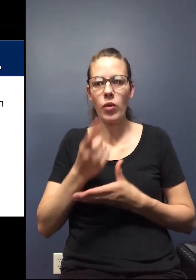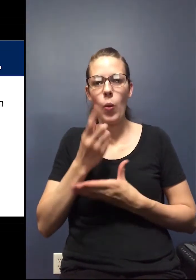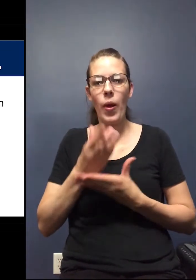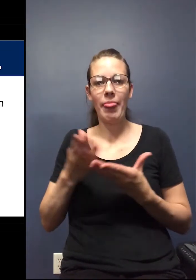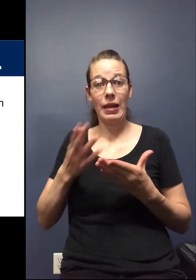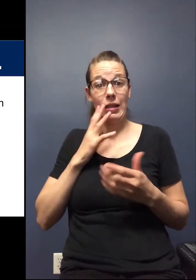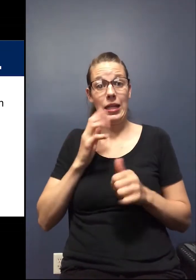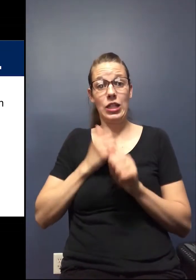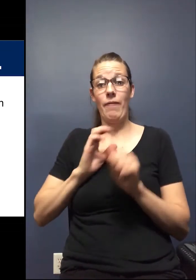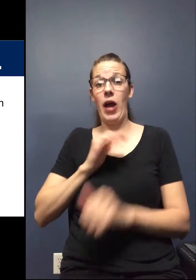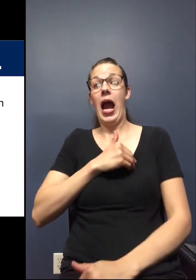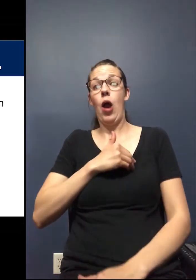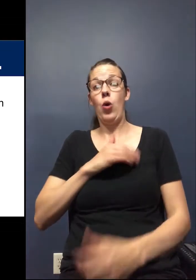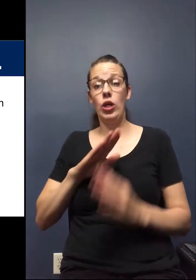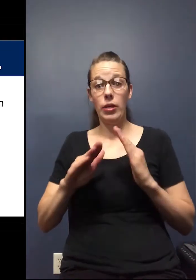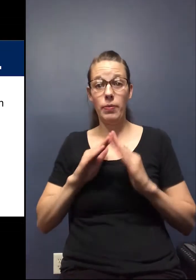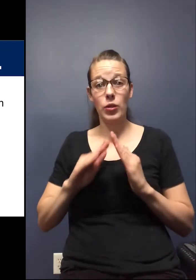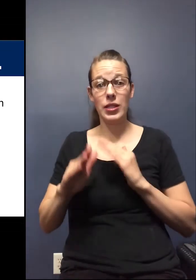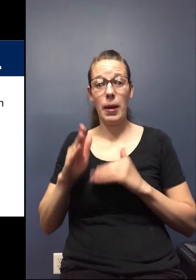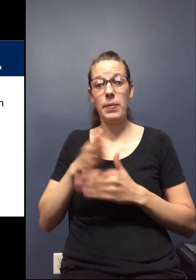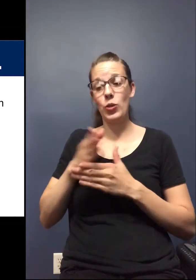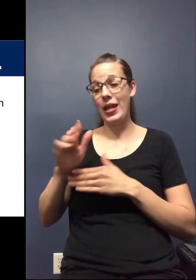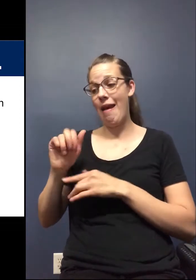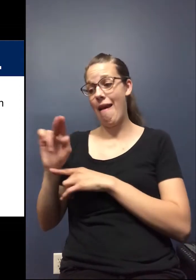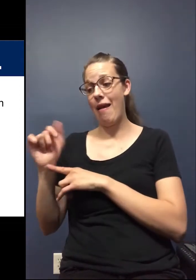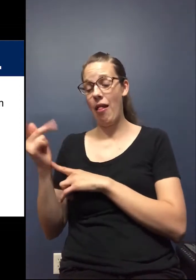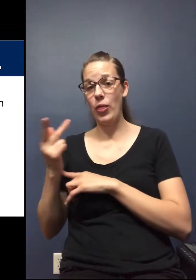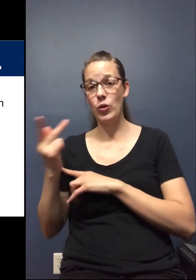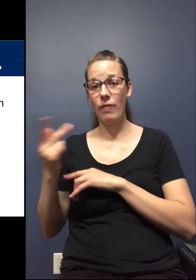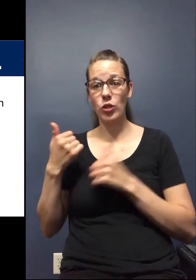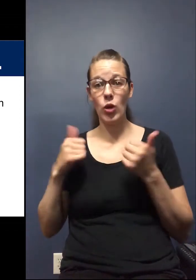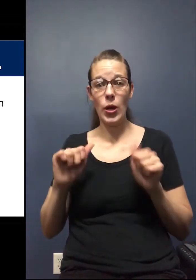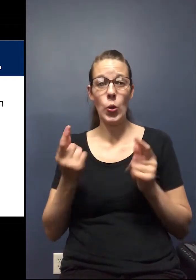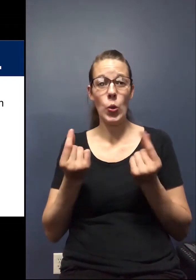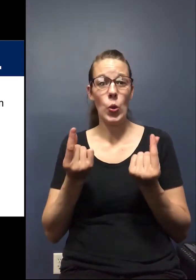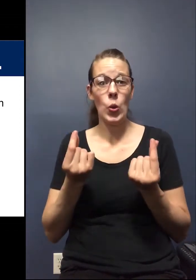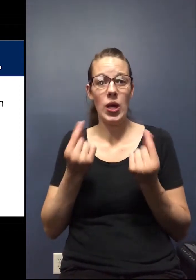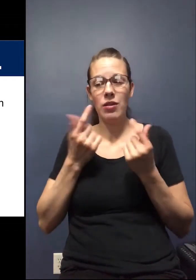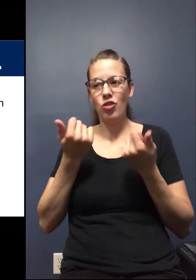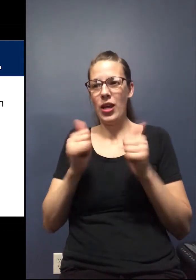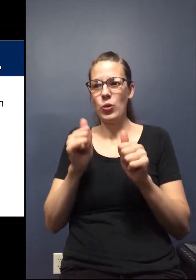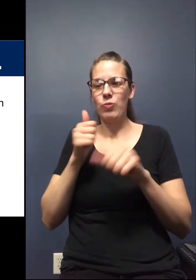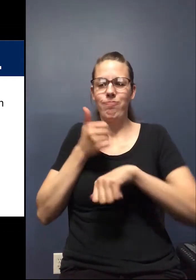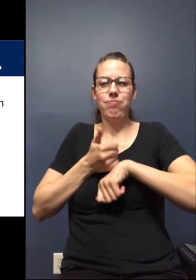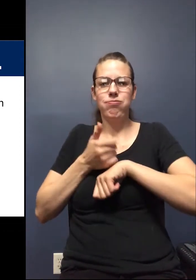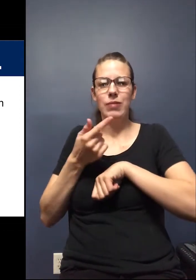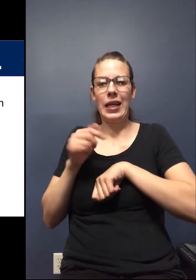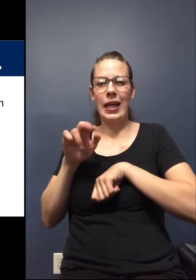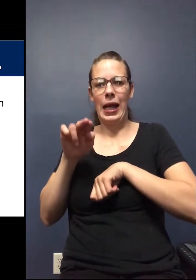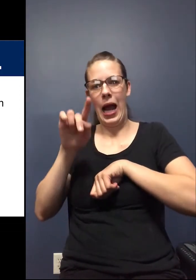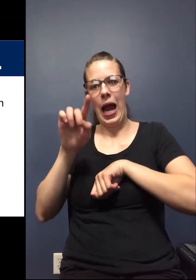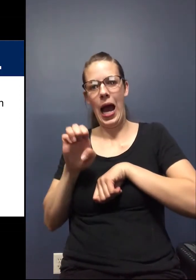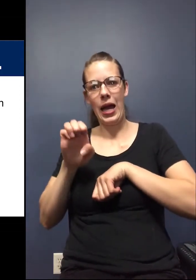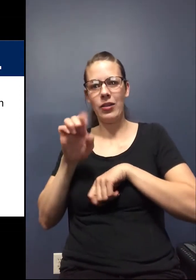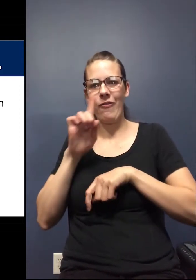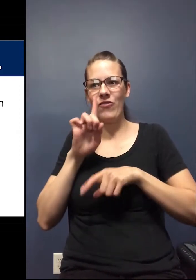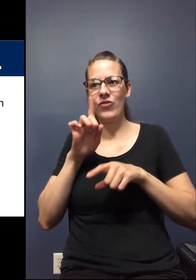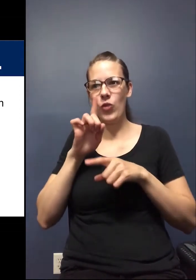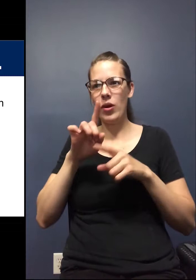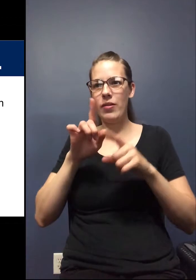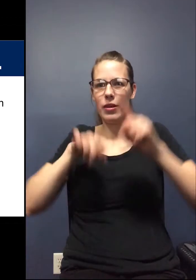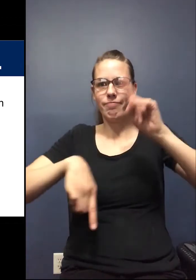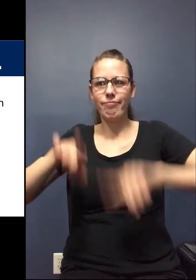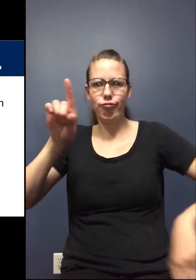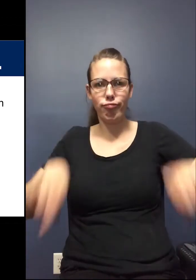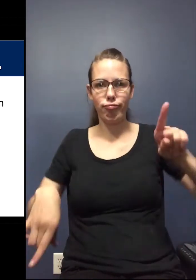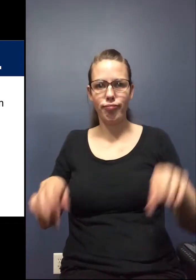each of our communities, between Anna and myself, have tried to do is put together kind of a guide for those very diverse business